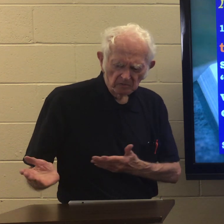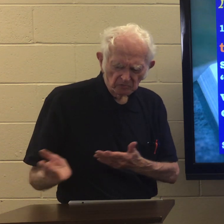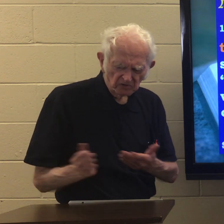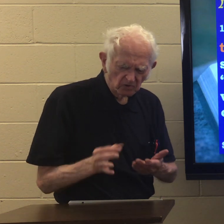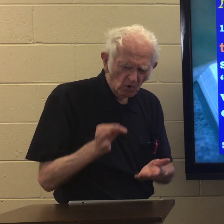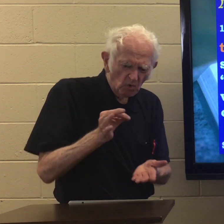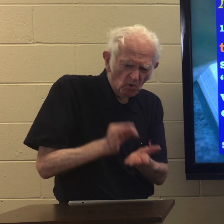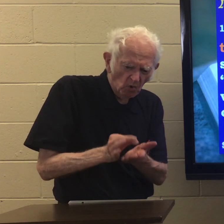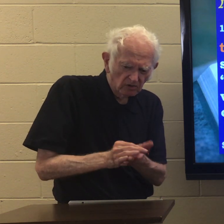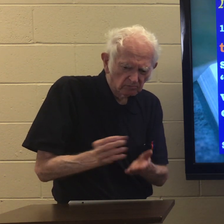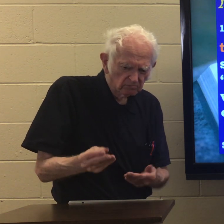They brought a coin.